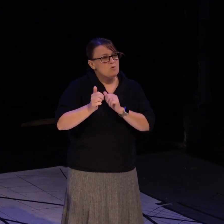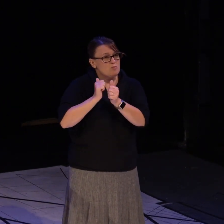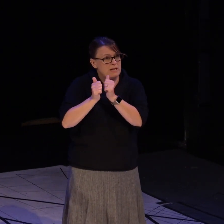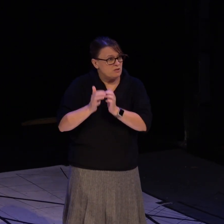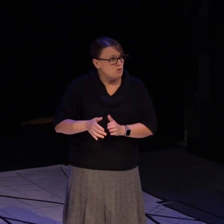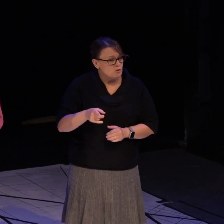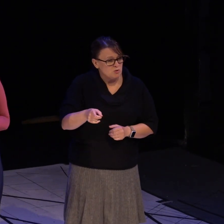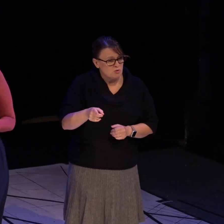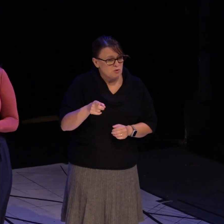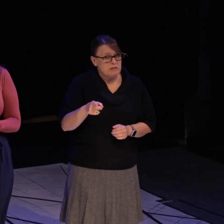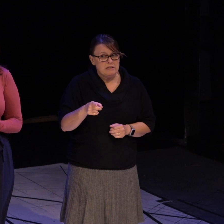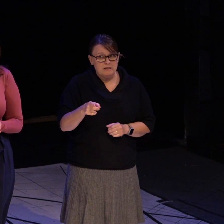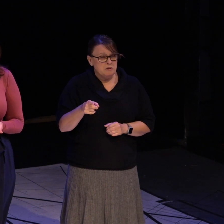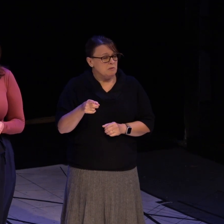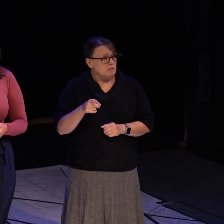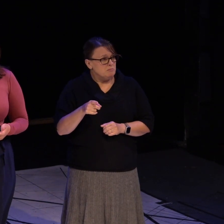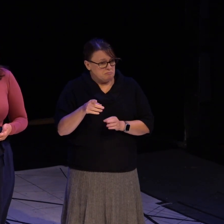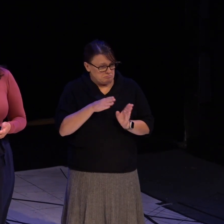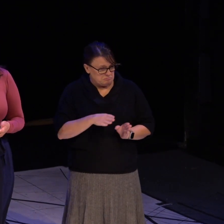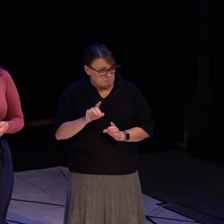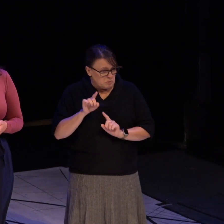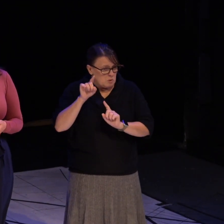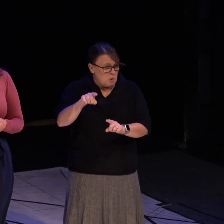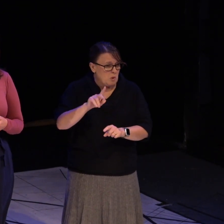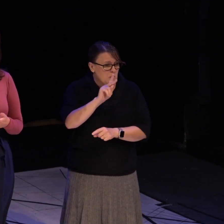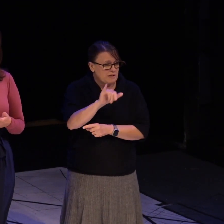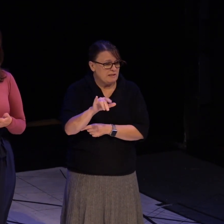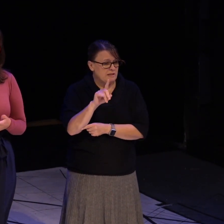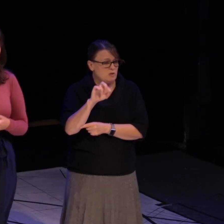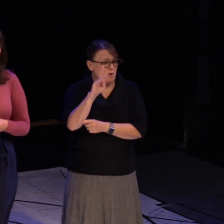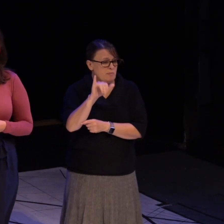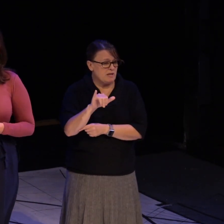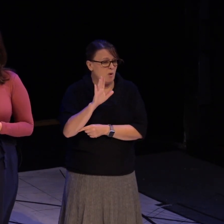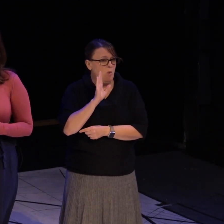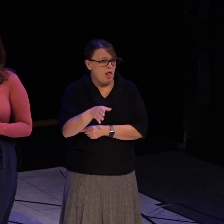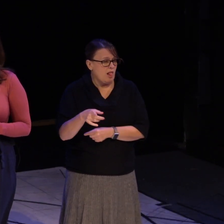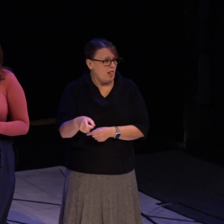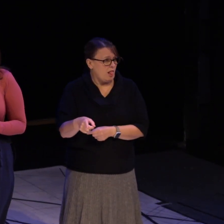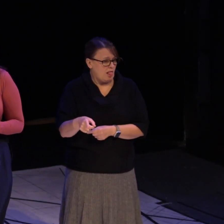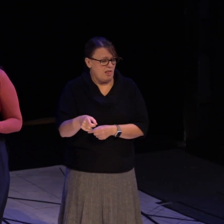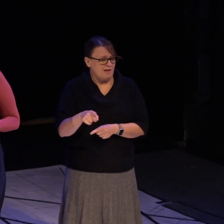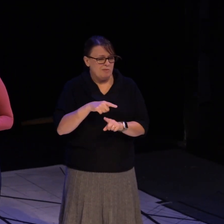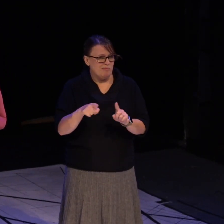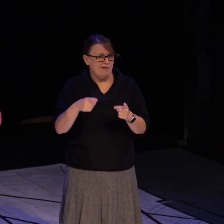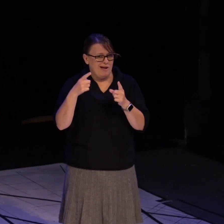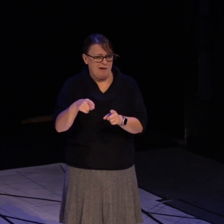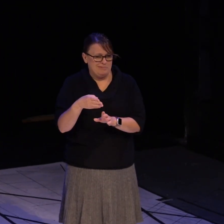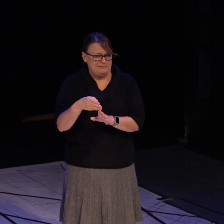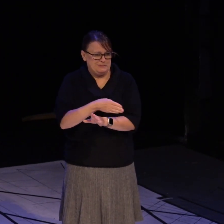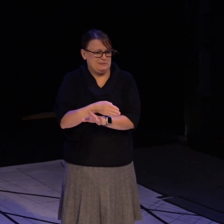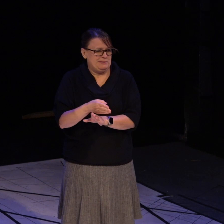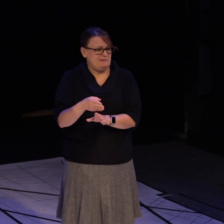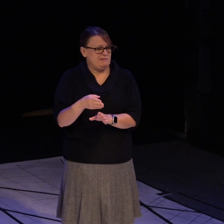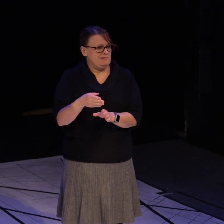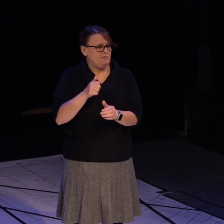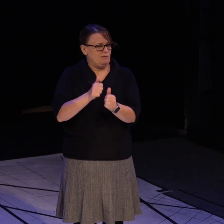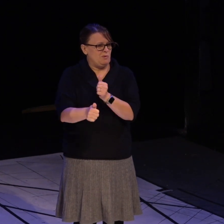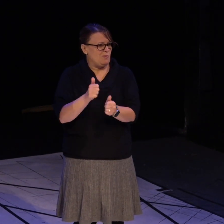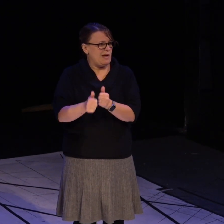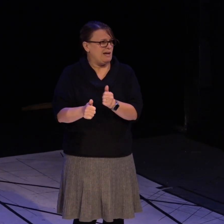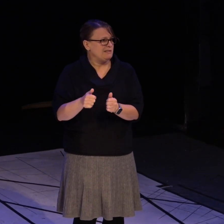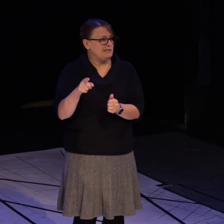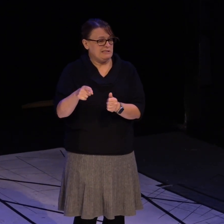had a bid to the Kentucky Derby. But before the race, he had a career-ending,